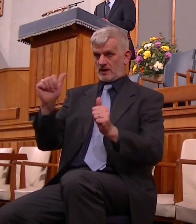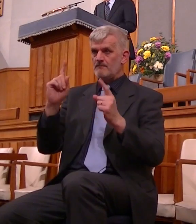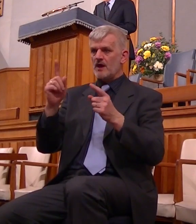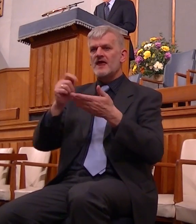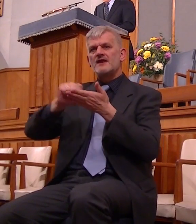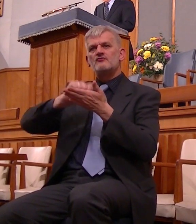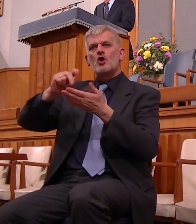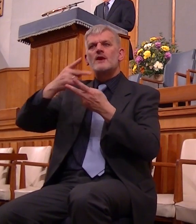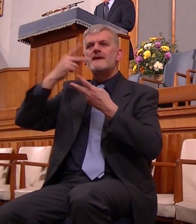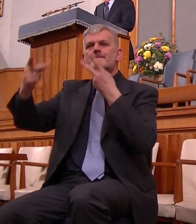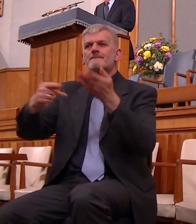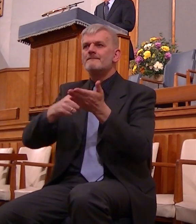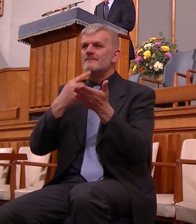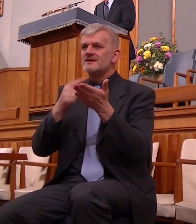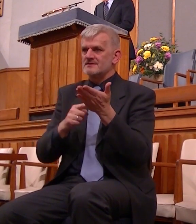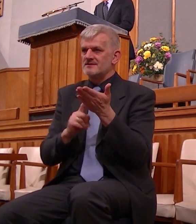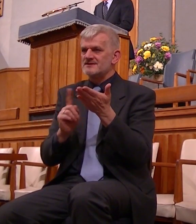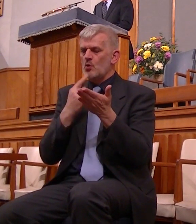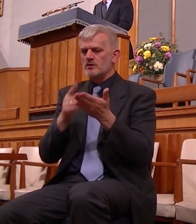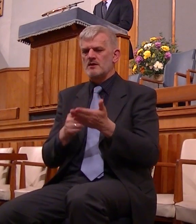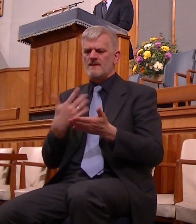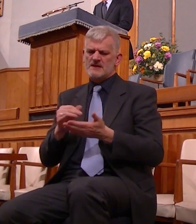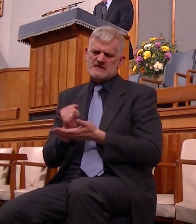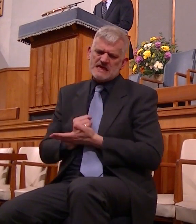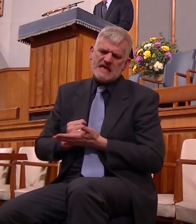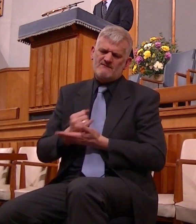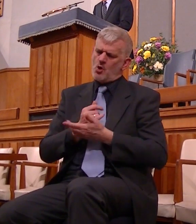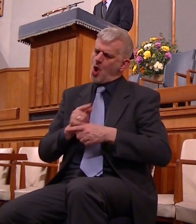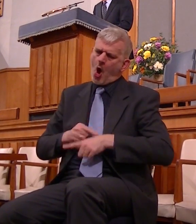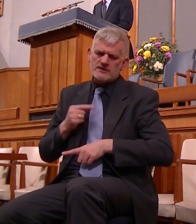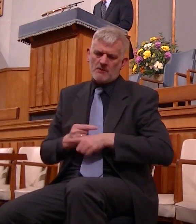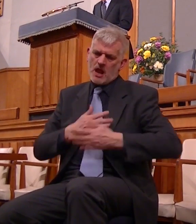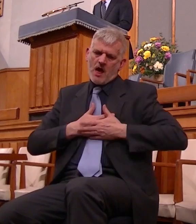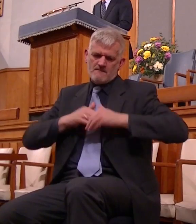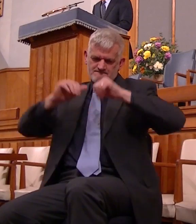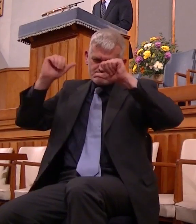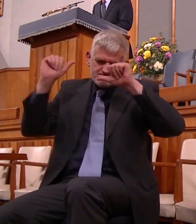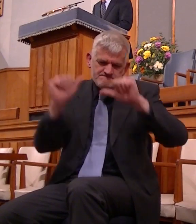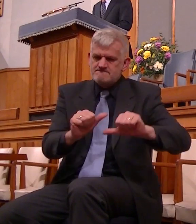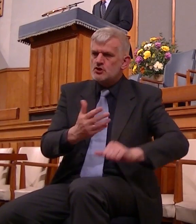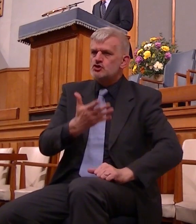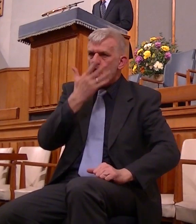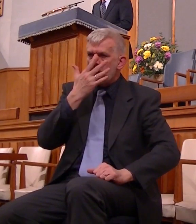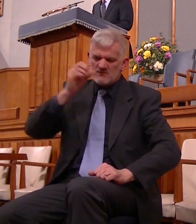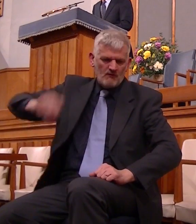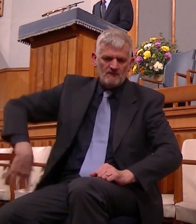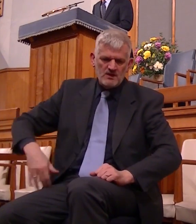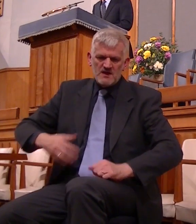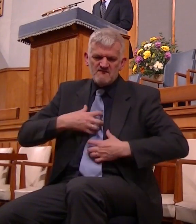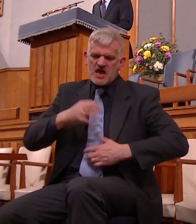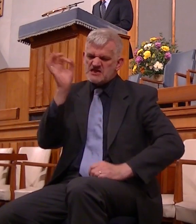puts it in evil long I took delight unawed by shame or fear till a new